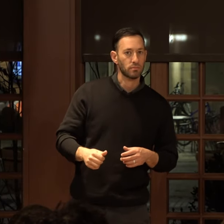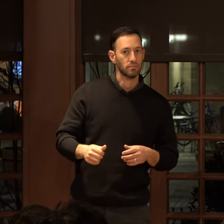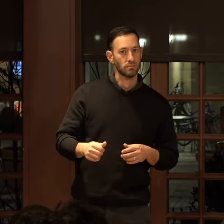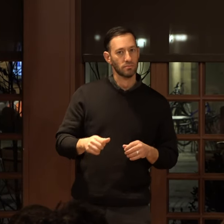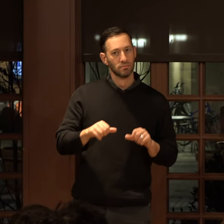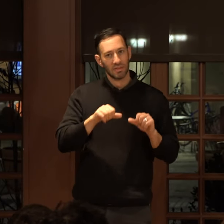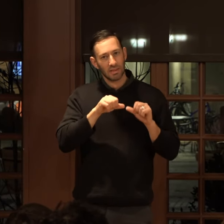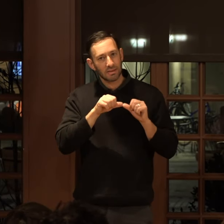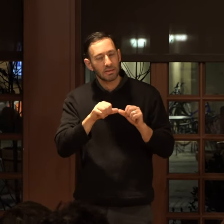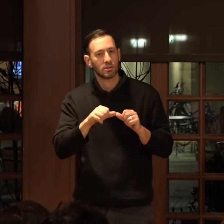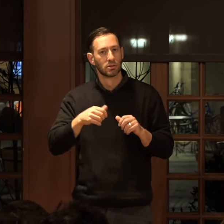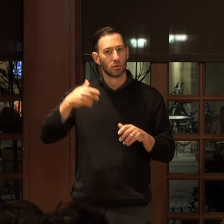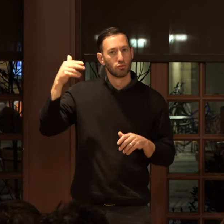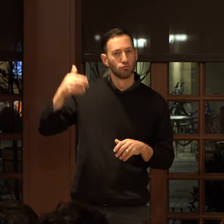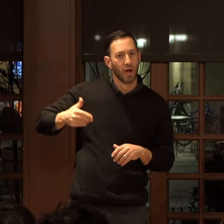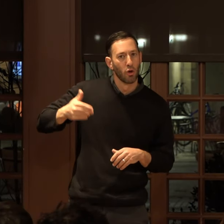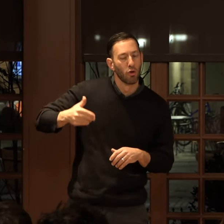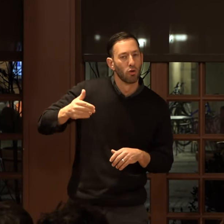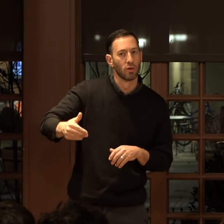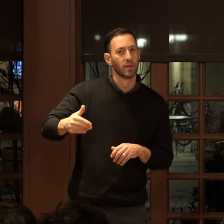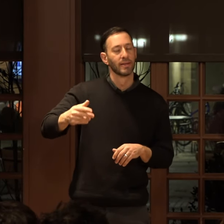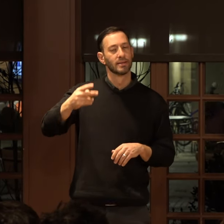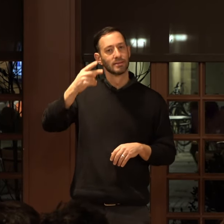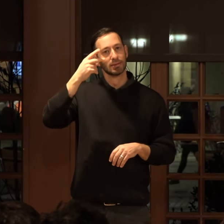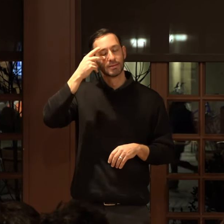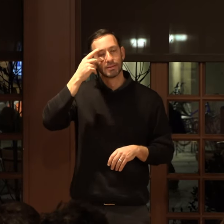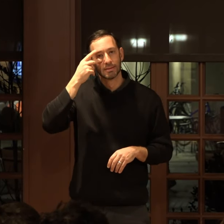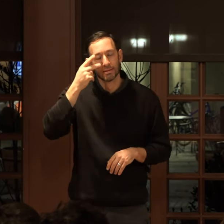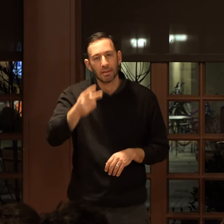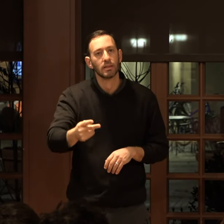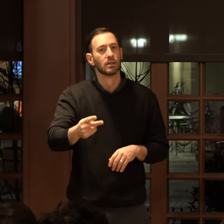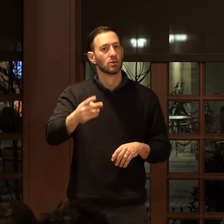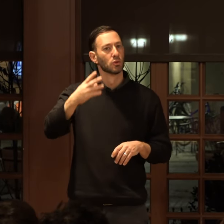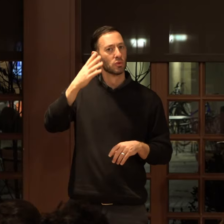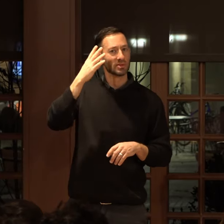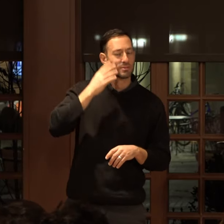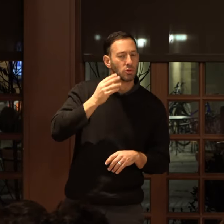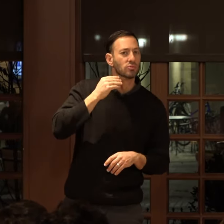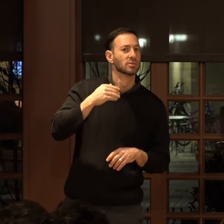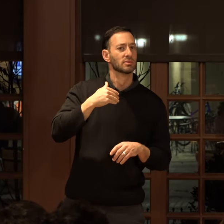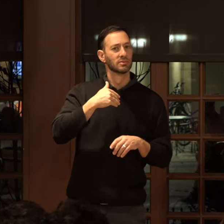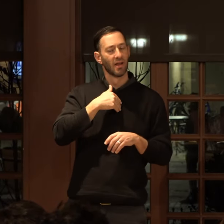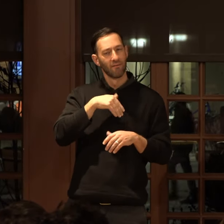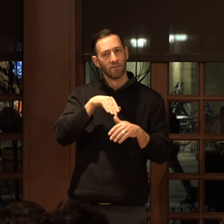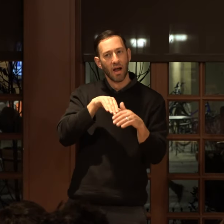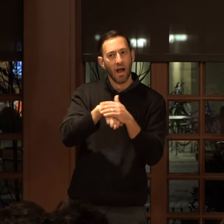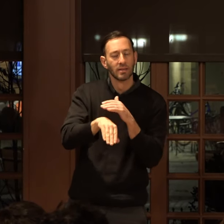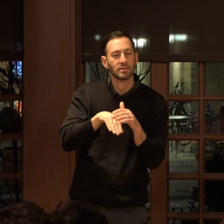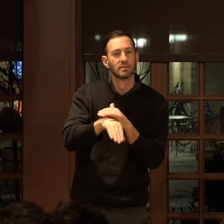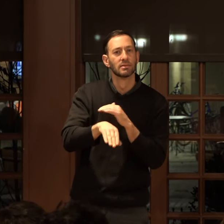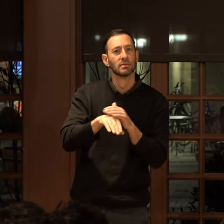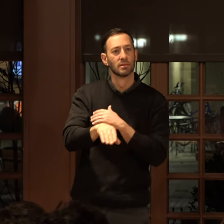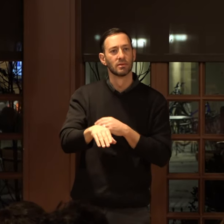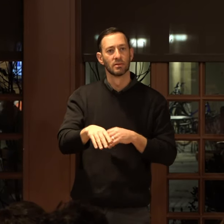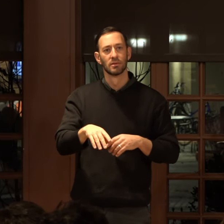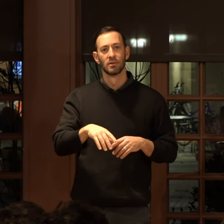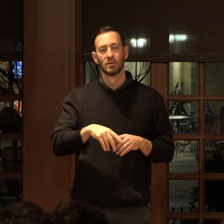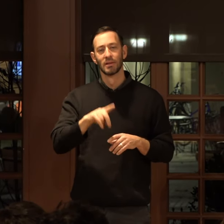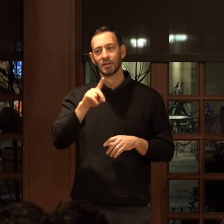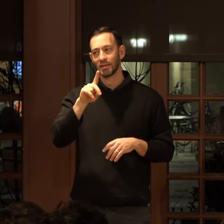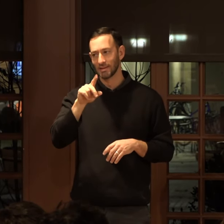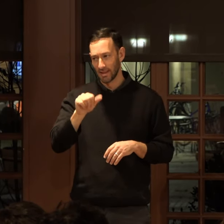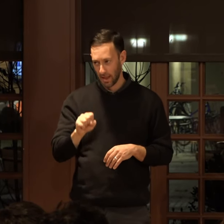consistently and regularly see or experience or have access to dis-and-deaf